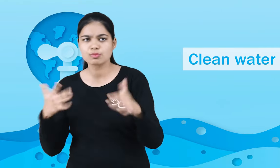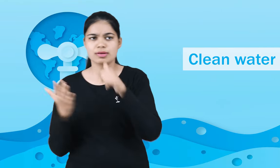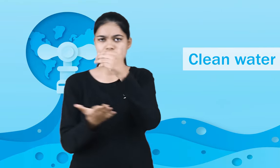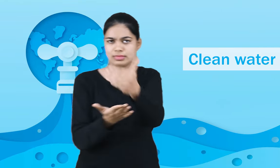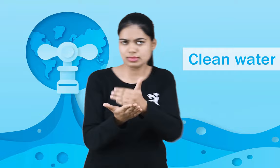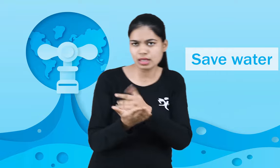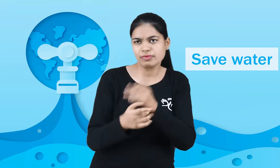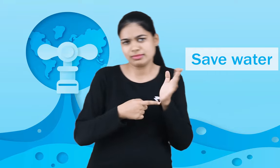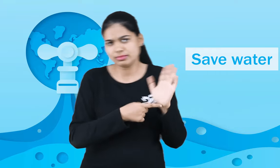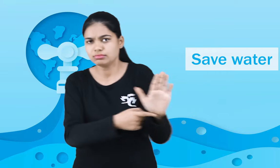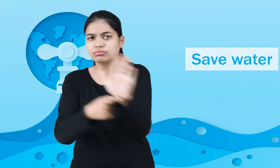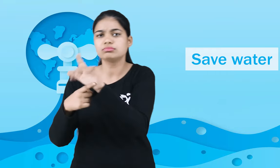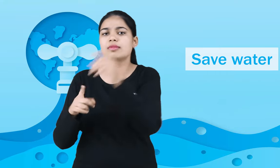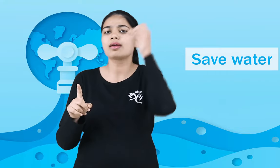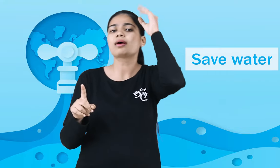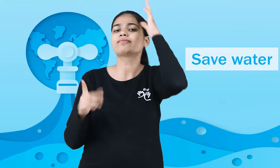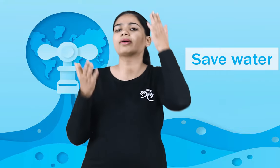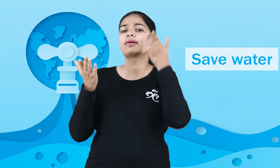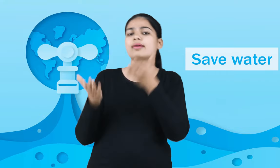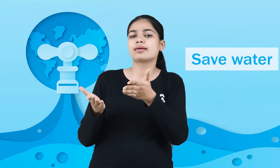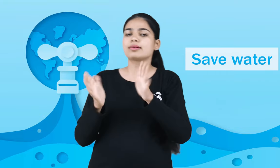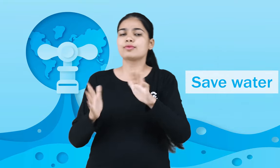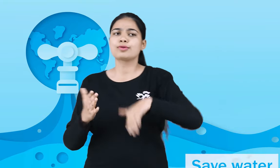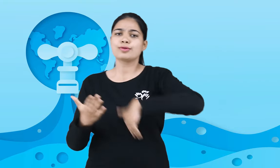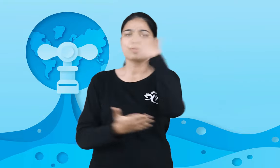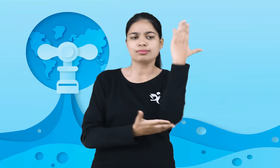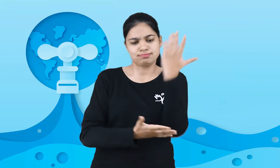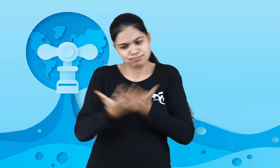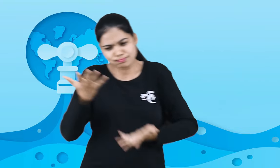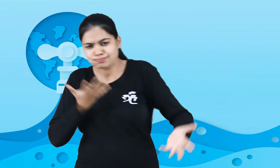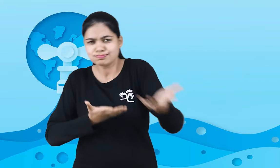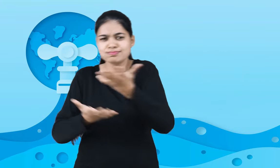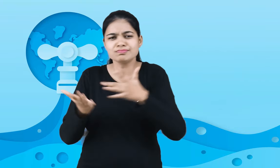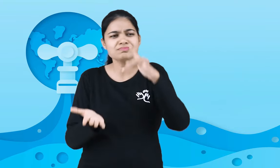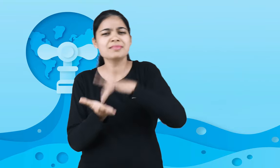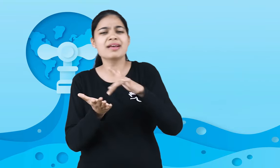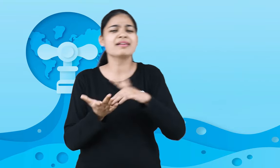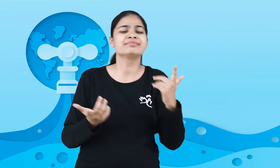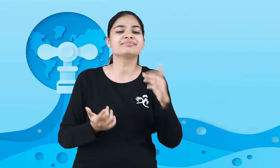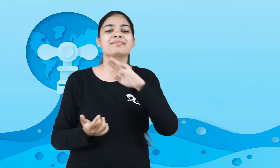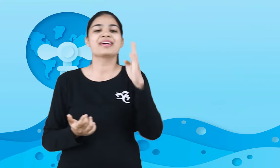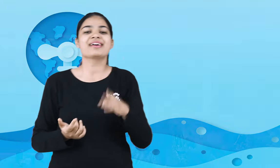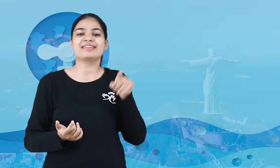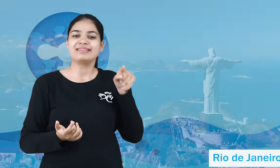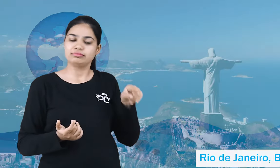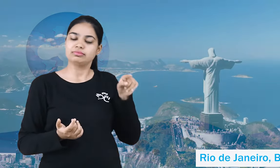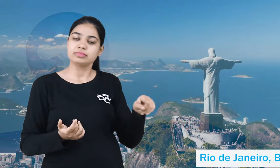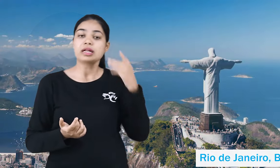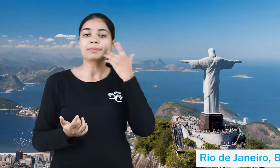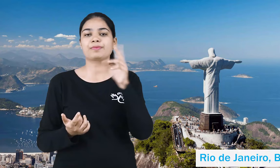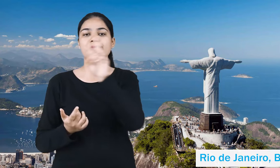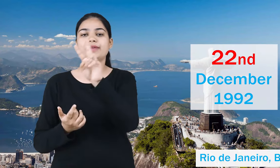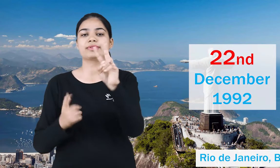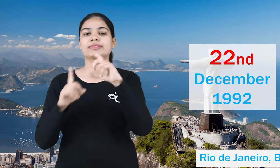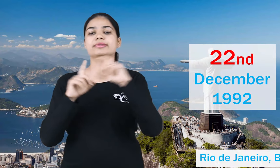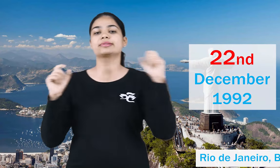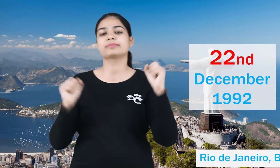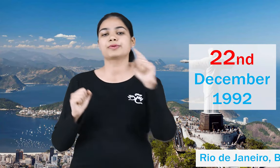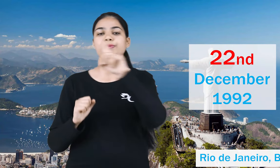practices and inspiring water cooperation globally. This conference took place in Rio de Janeiro, Brazil, where the